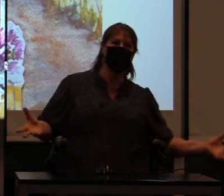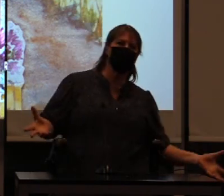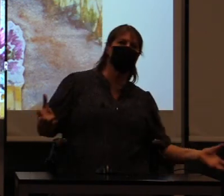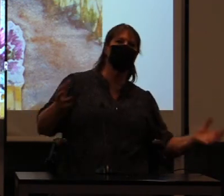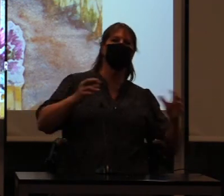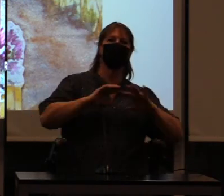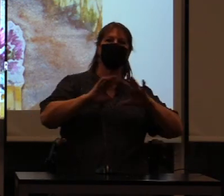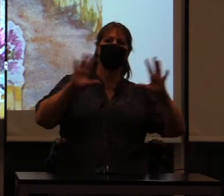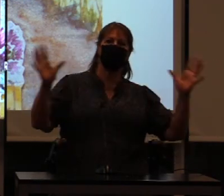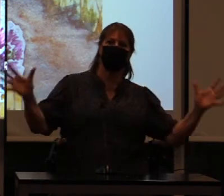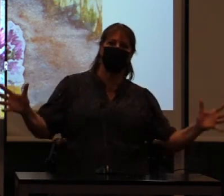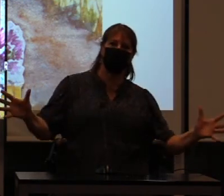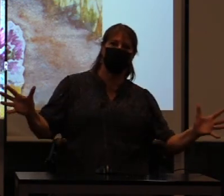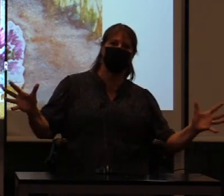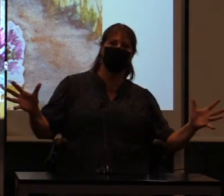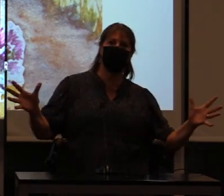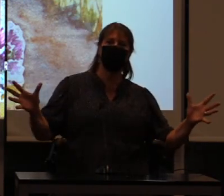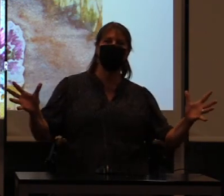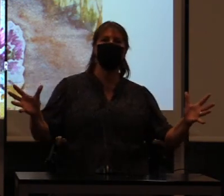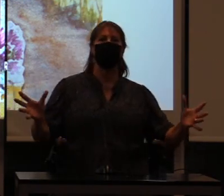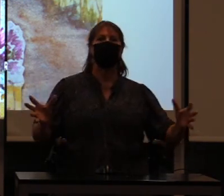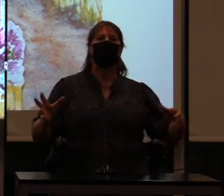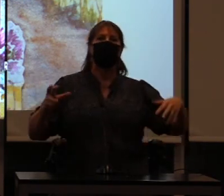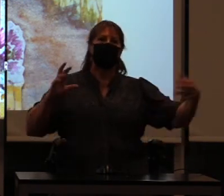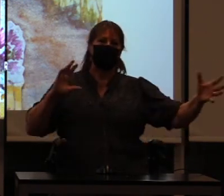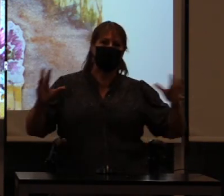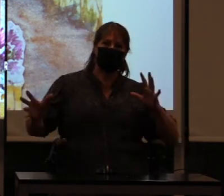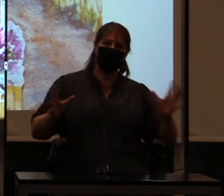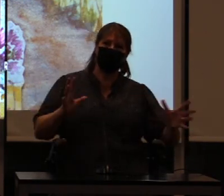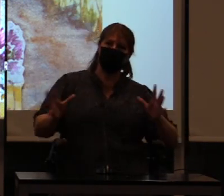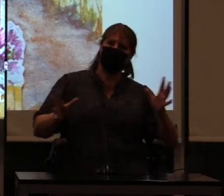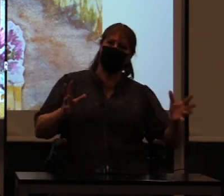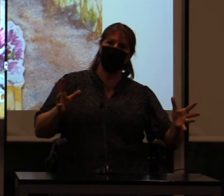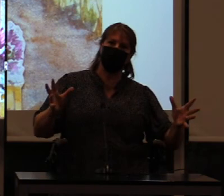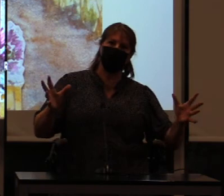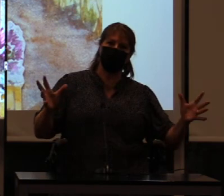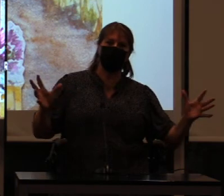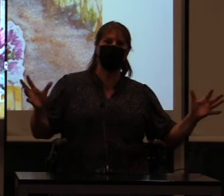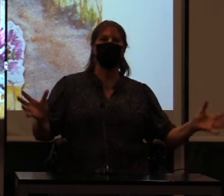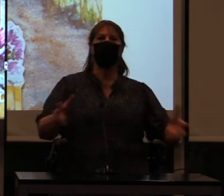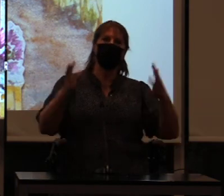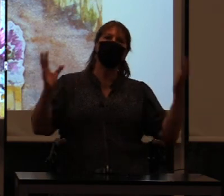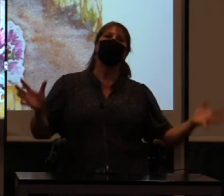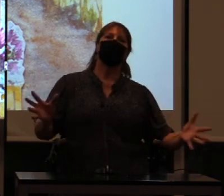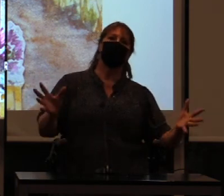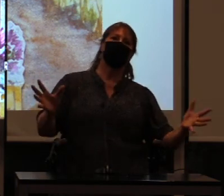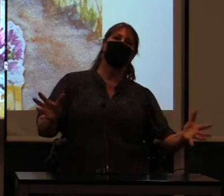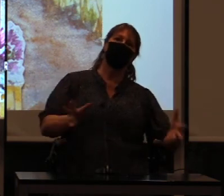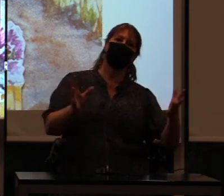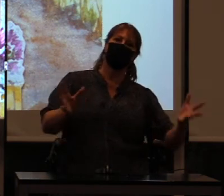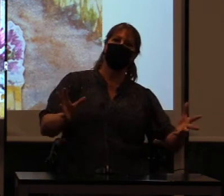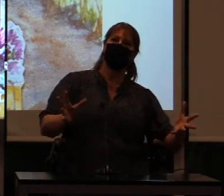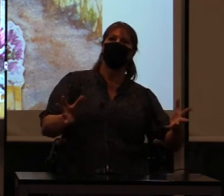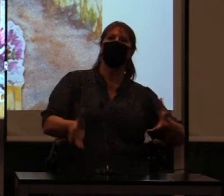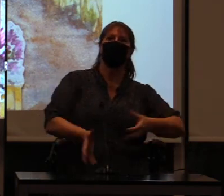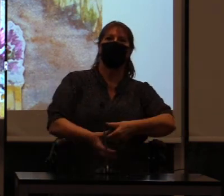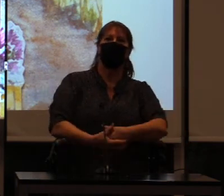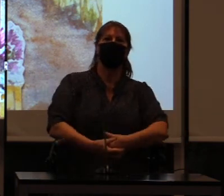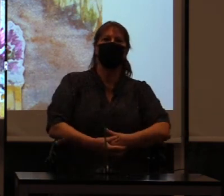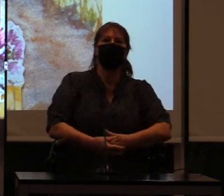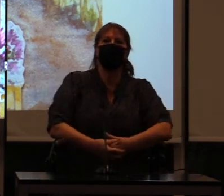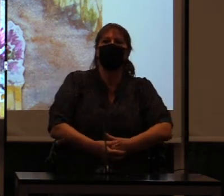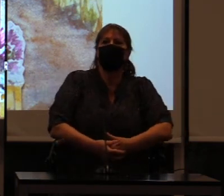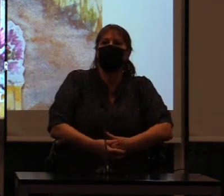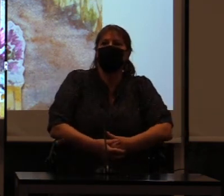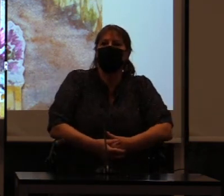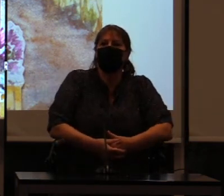whole bunch of pictures and stuff that I made a composition that I thought would have been charming for little kids to look